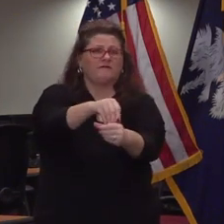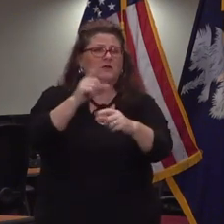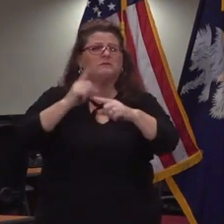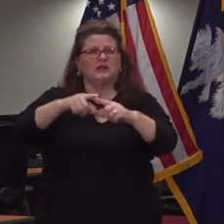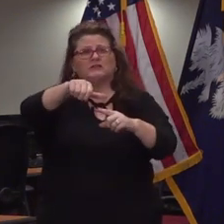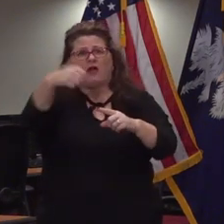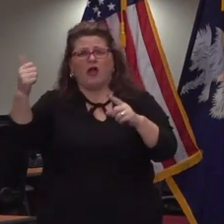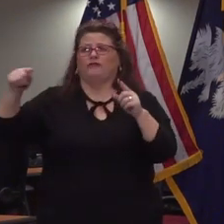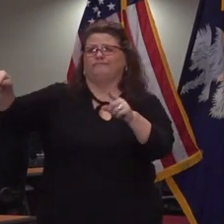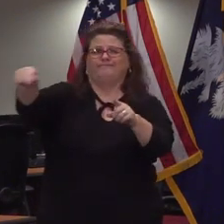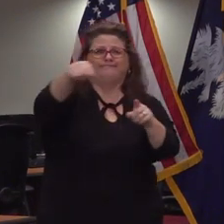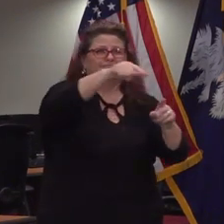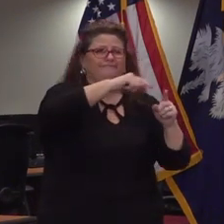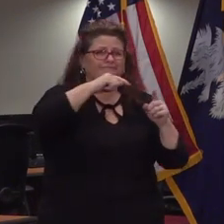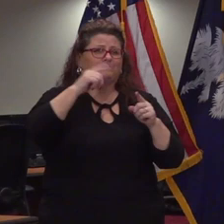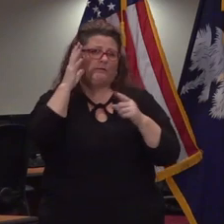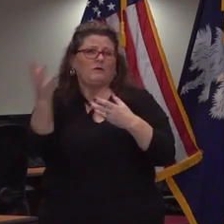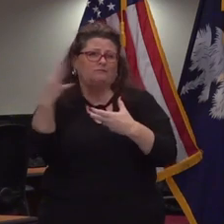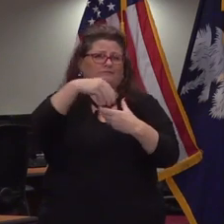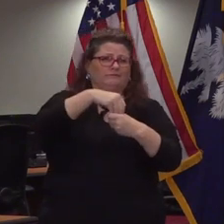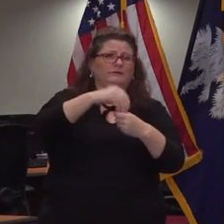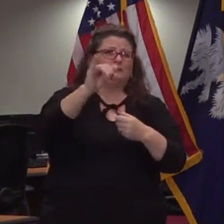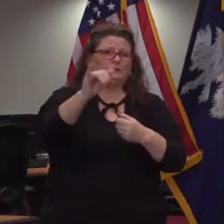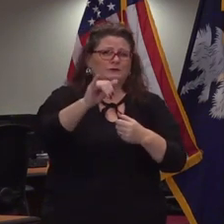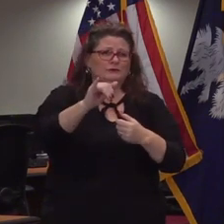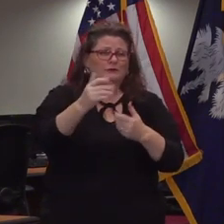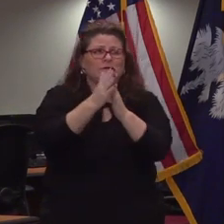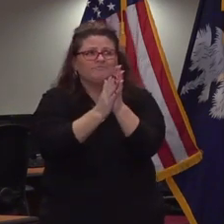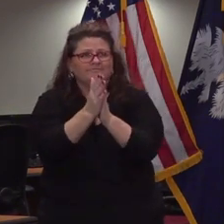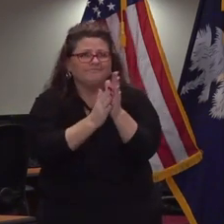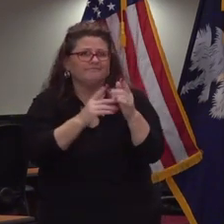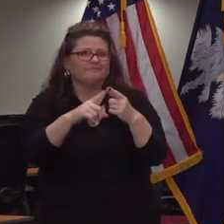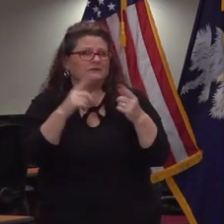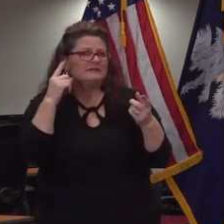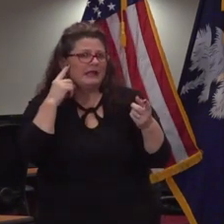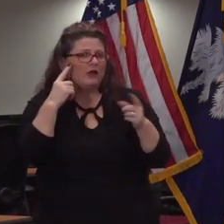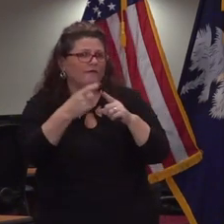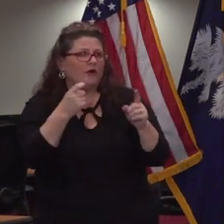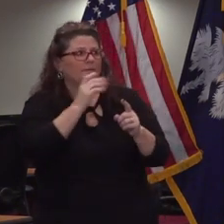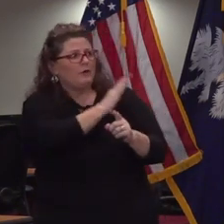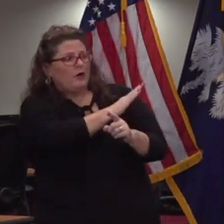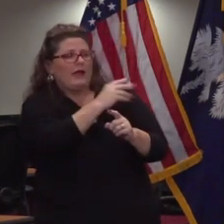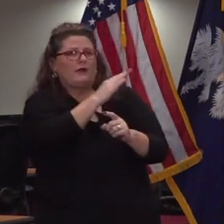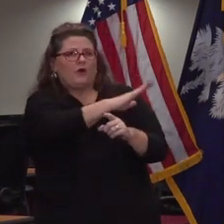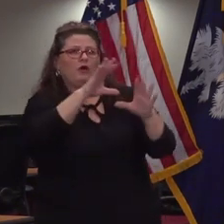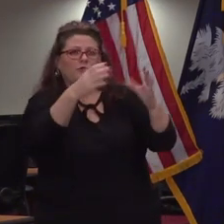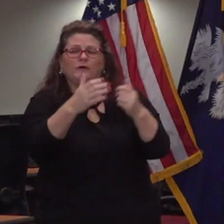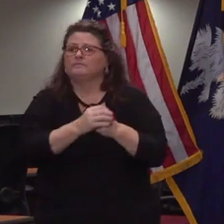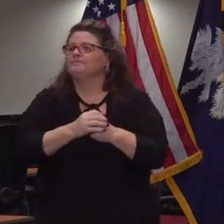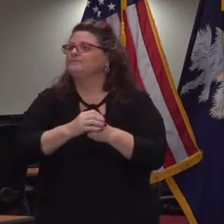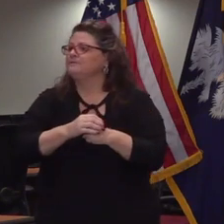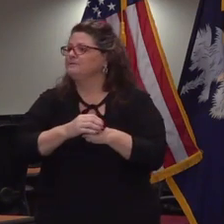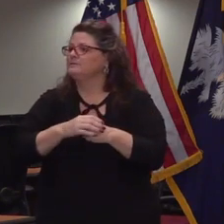we have educators represented in that group who will be eager to hear from the uh the group that she just mentioned to have ideas yes